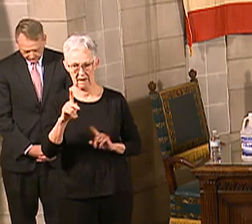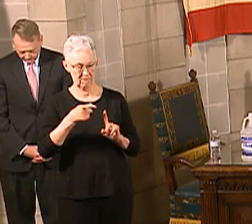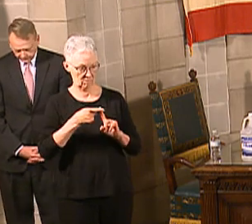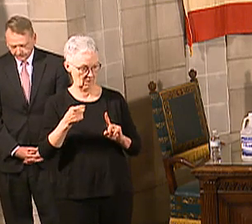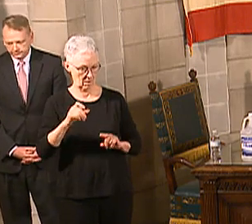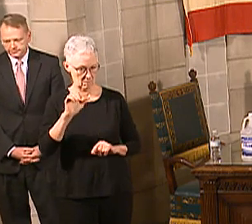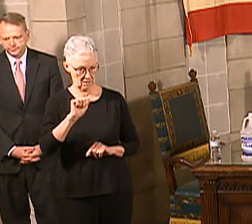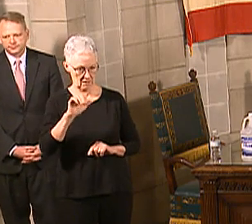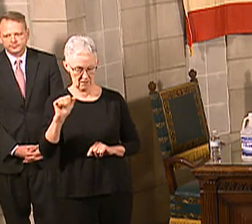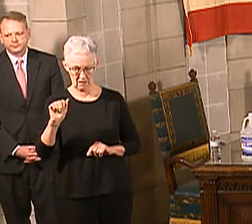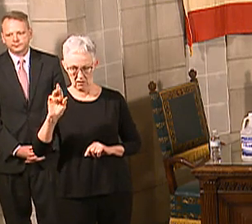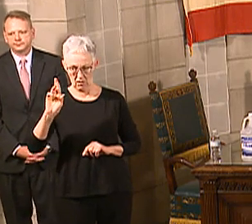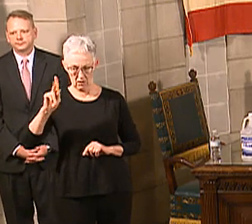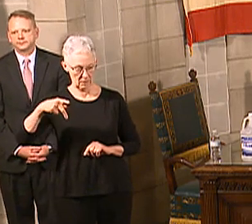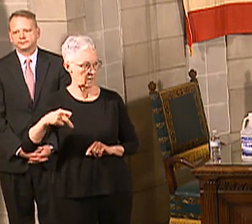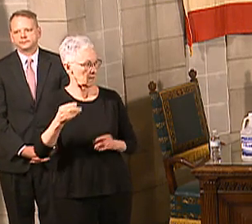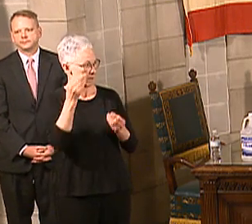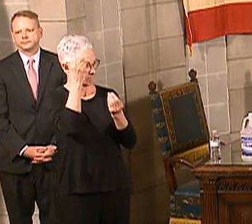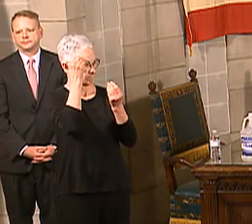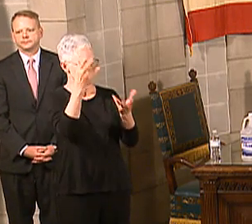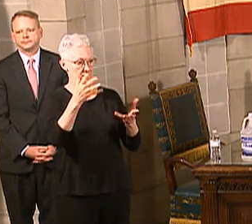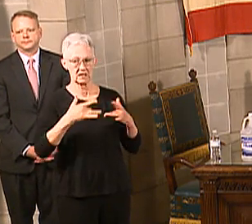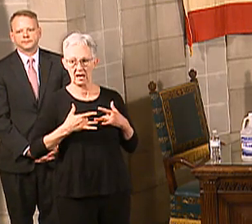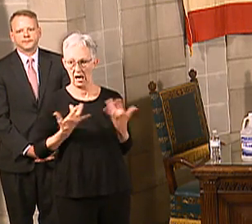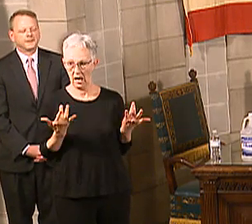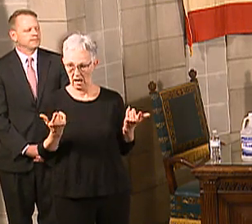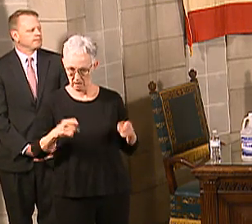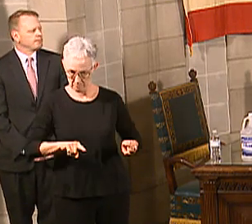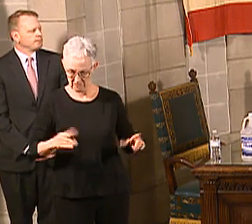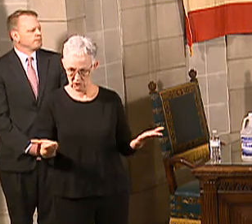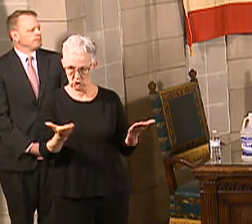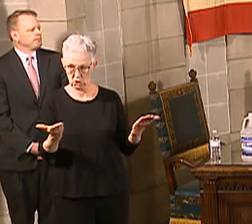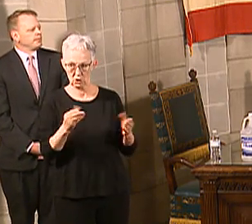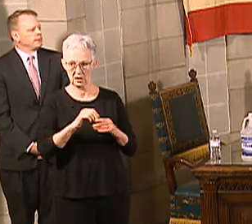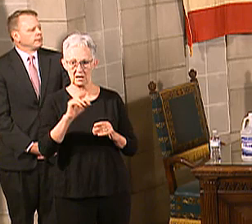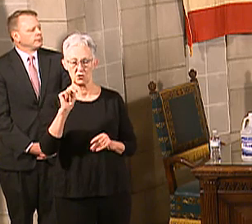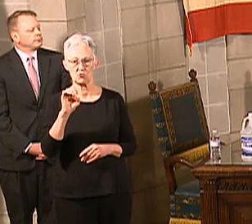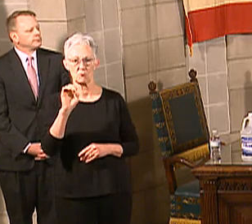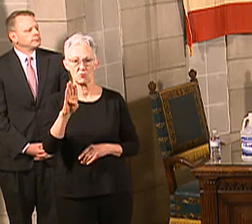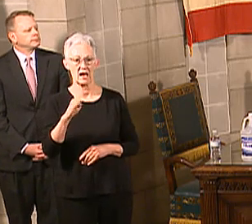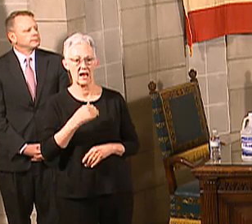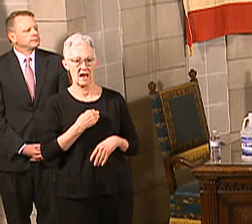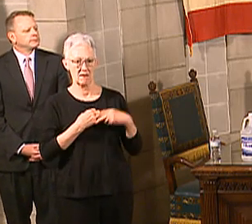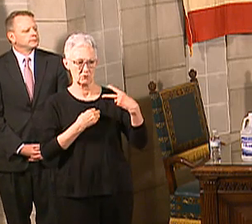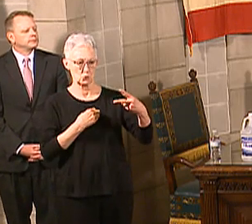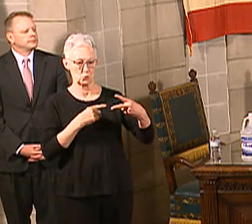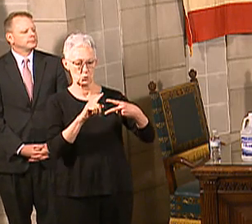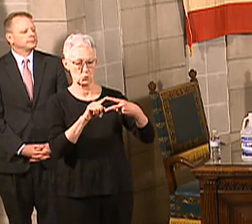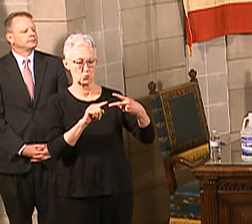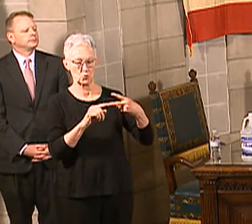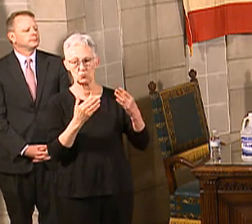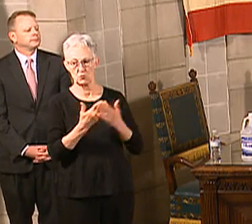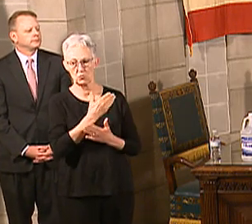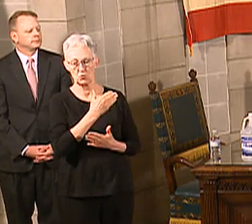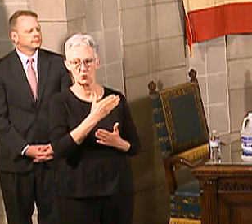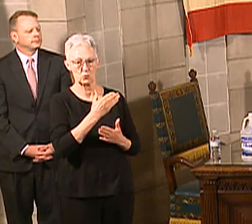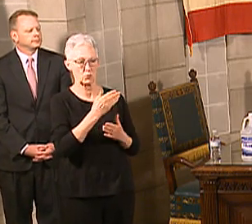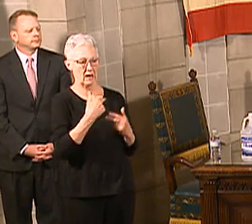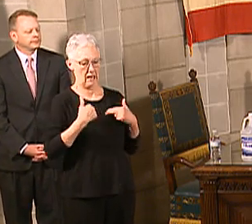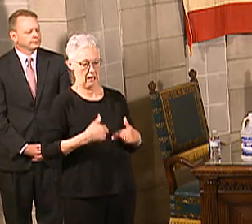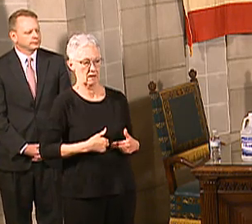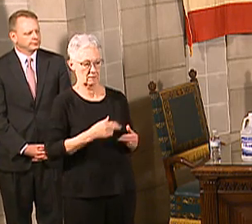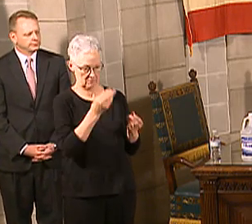going on here in the state, first of all, we have issued two new DHMs, one for the Panhandle Public Health District,